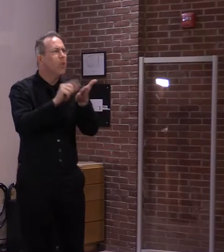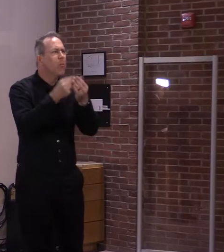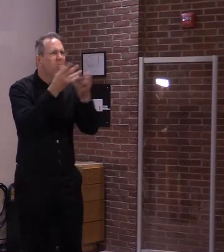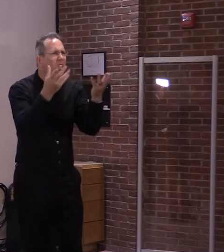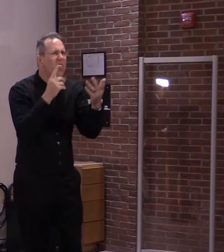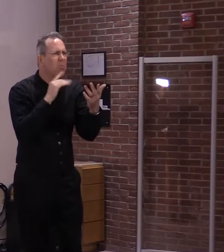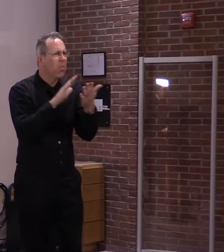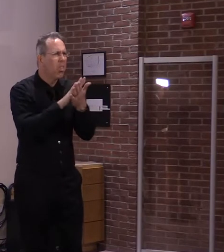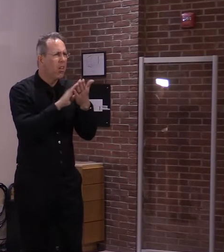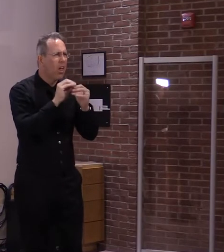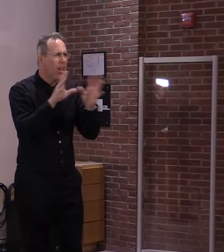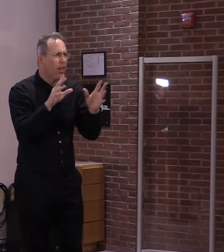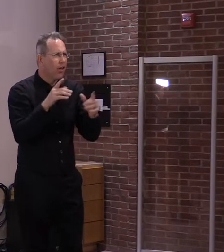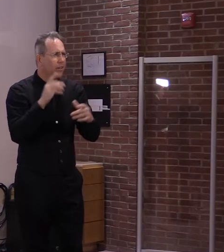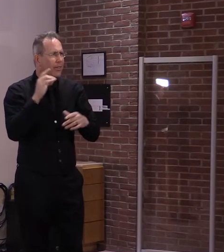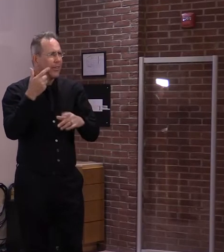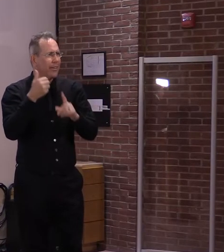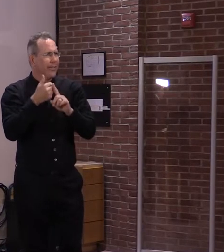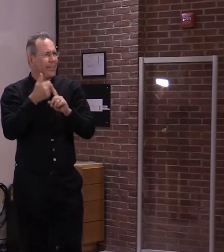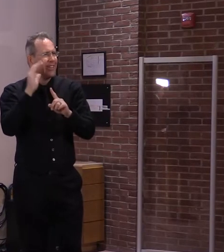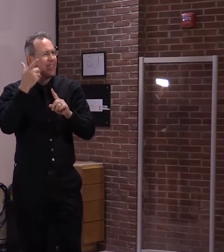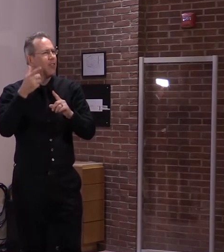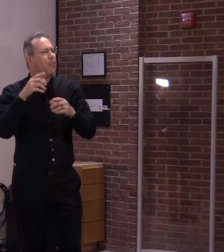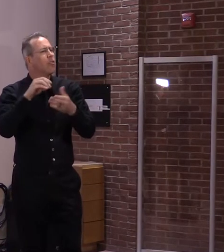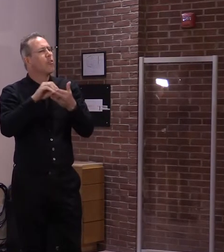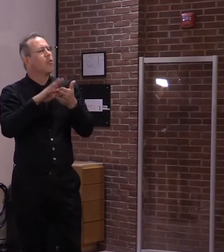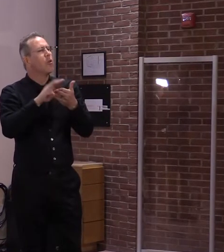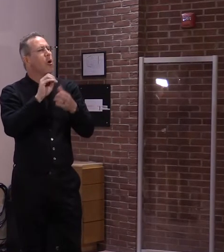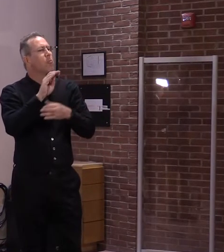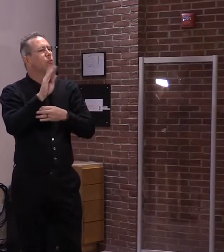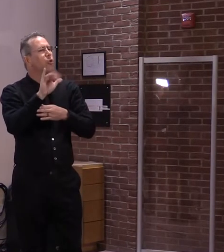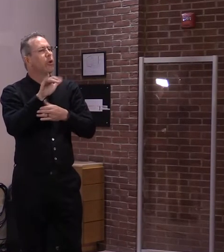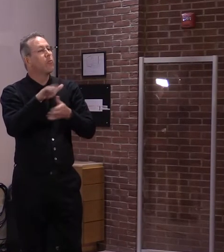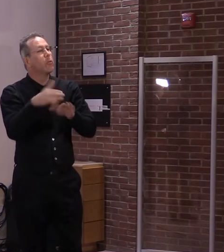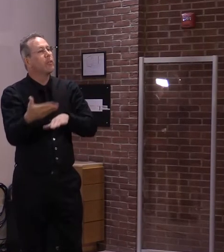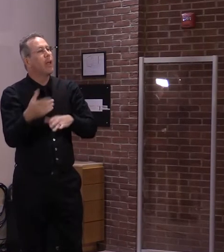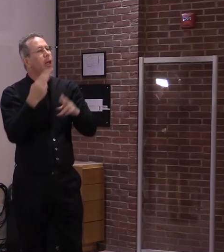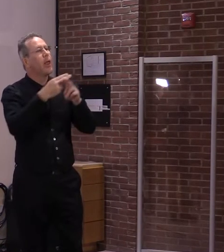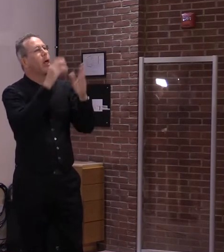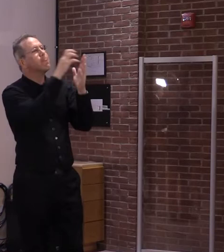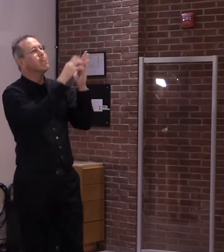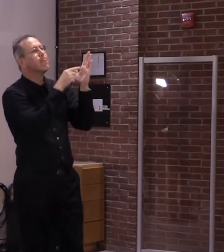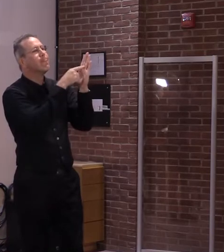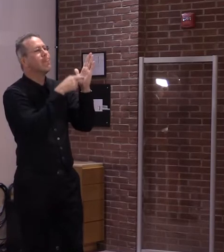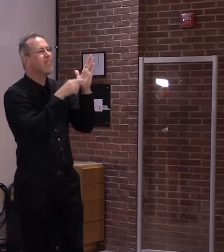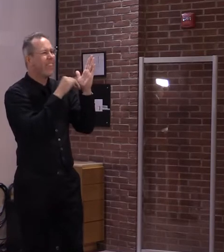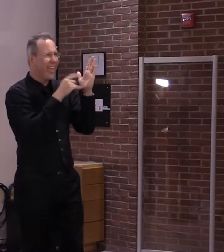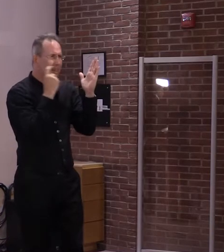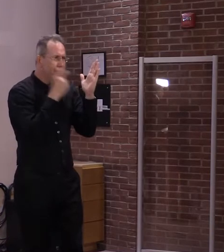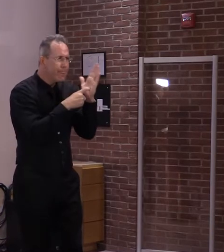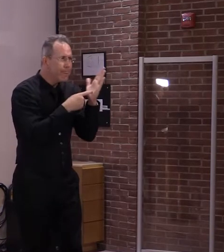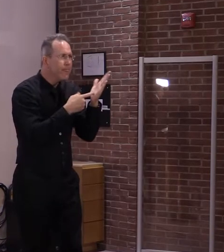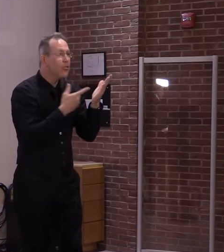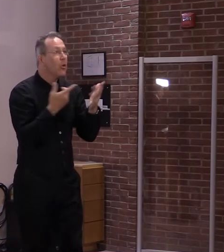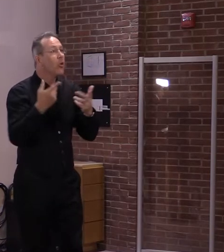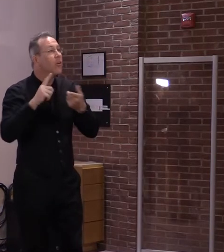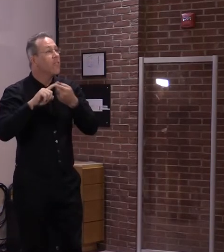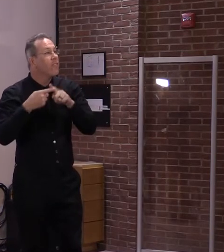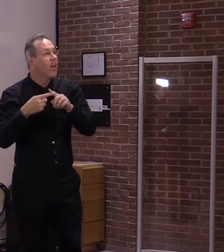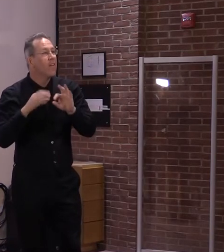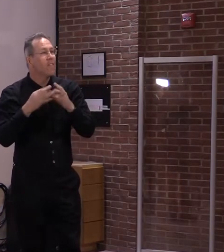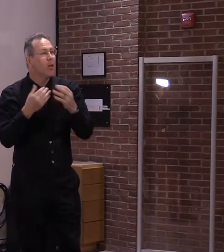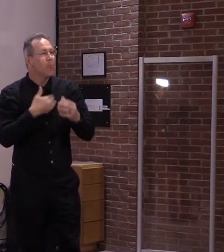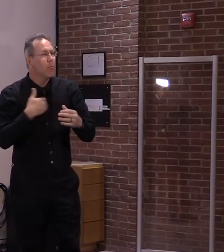school principal is talking about the victim and the friends have painted the name on the road at the crash site, the state